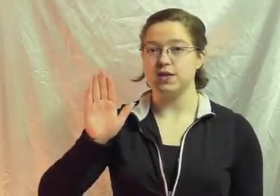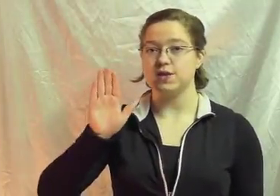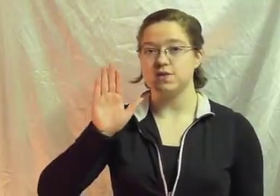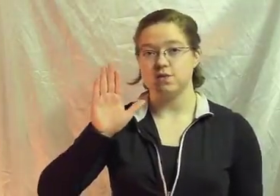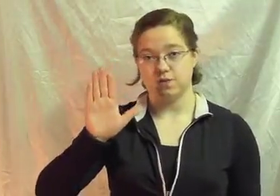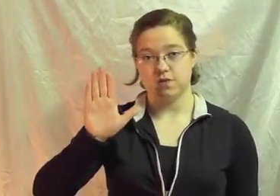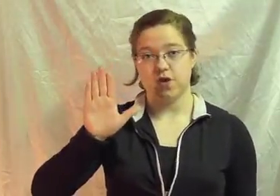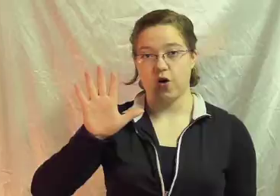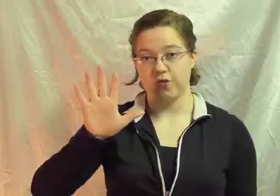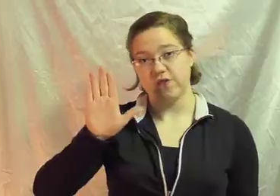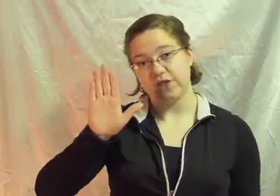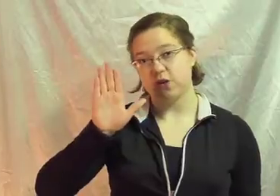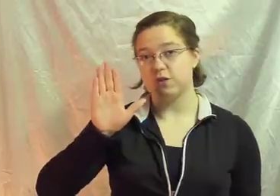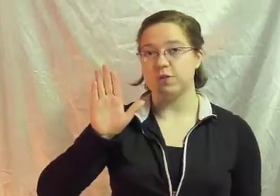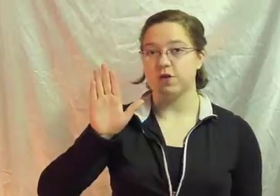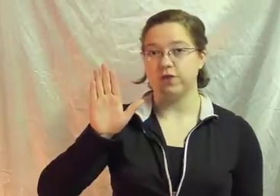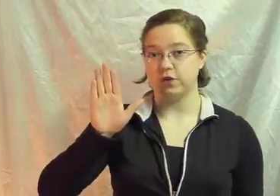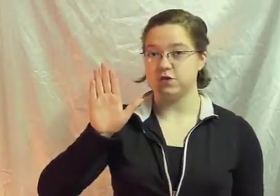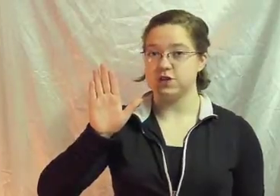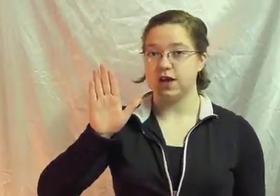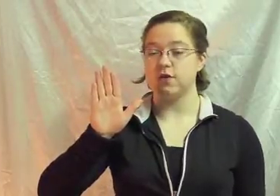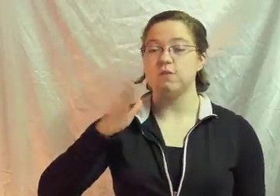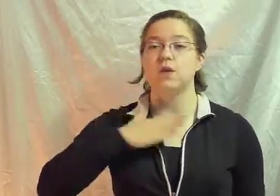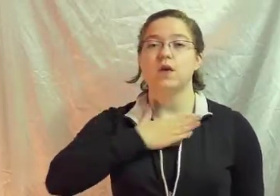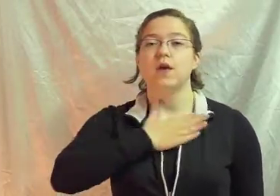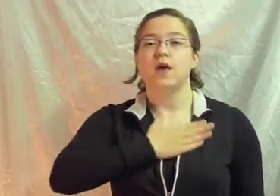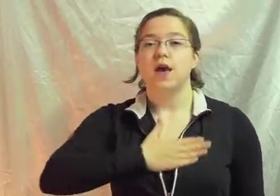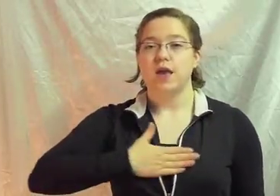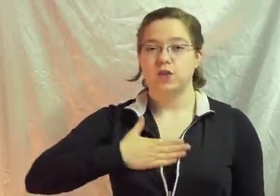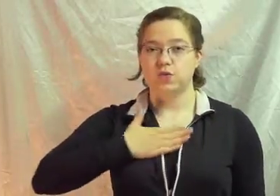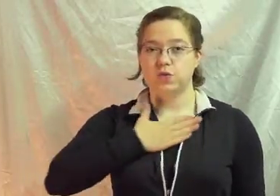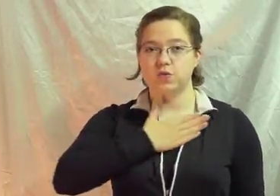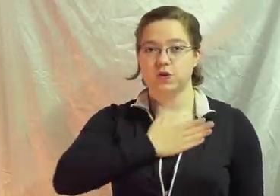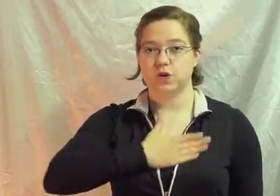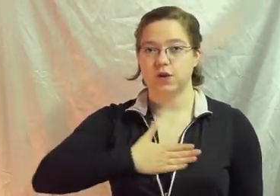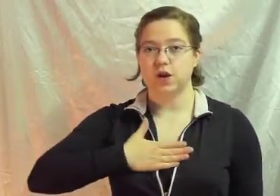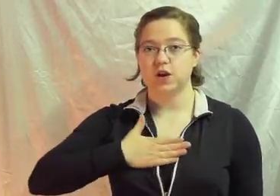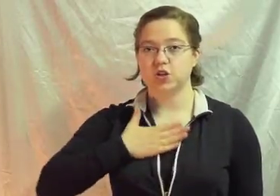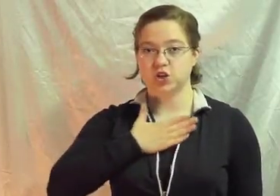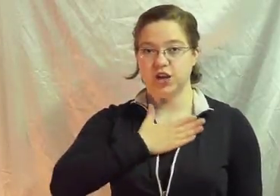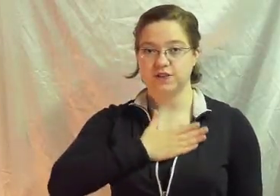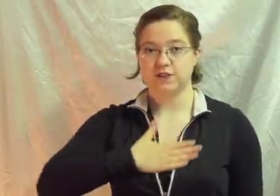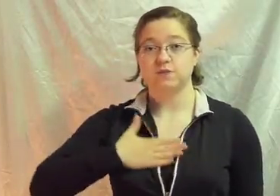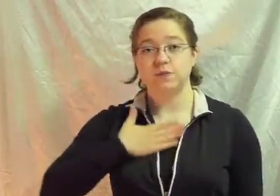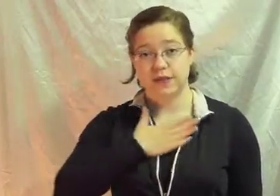All five fingers but your fingers are together And you circle it on your chest Please